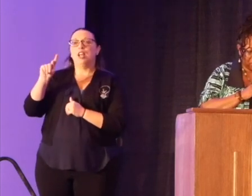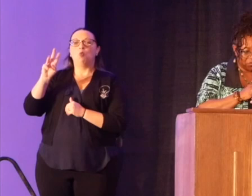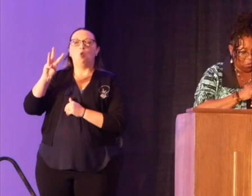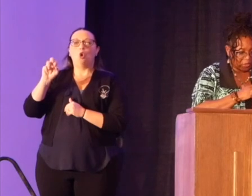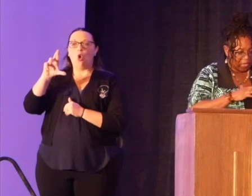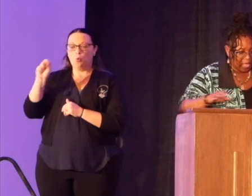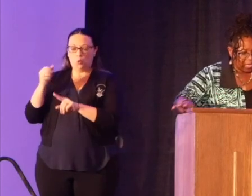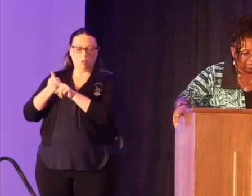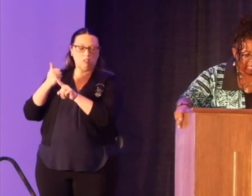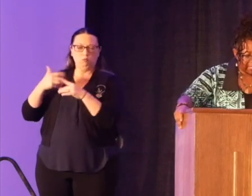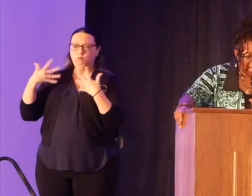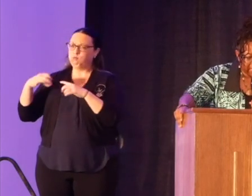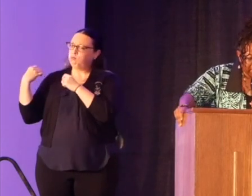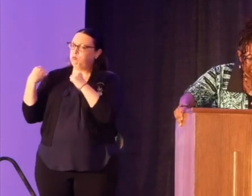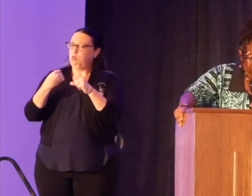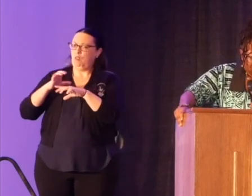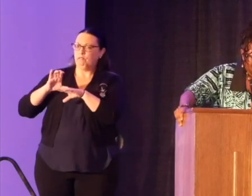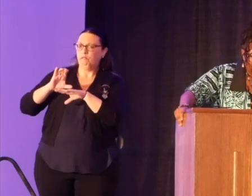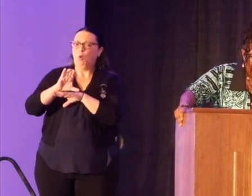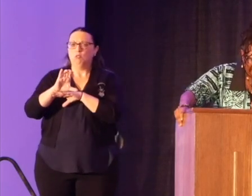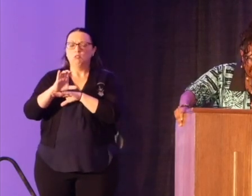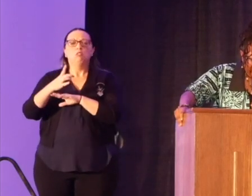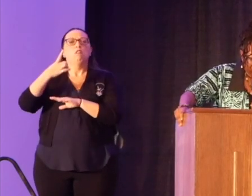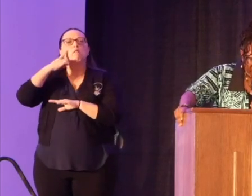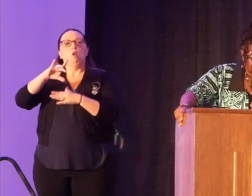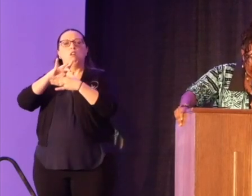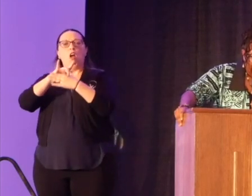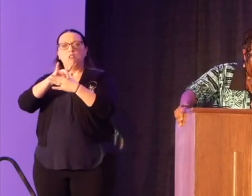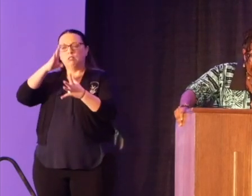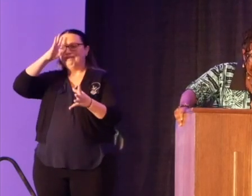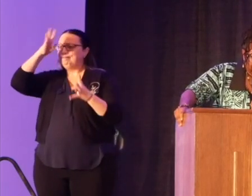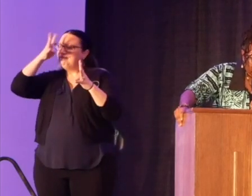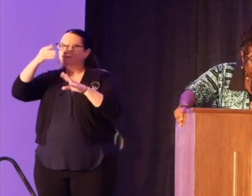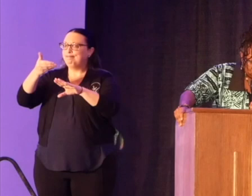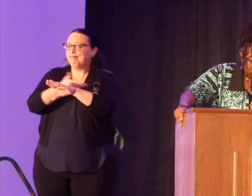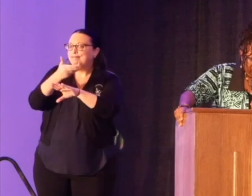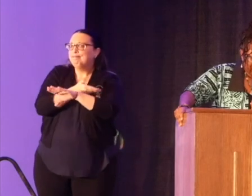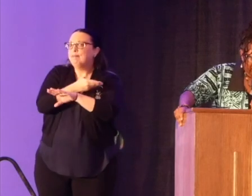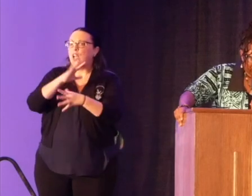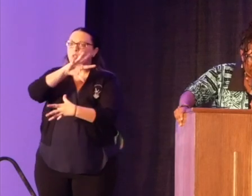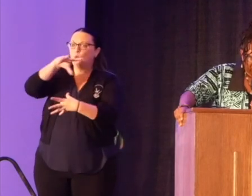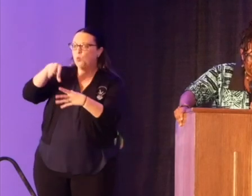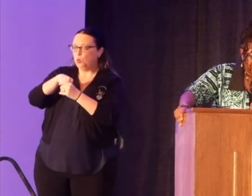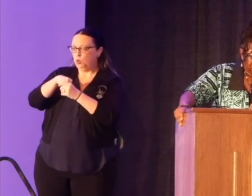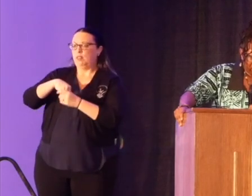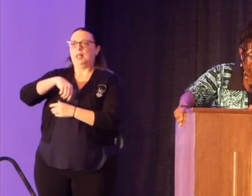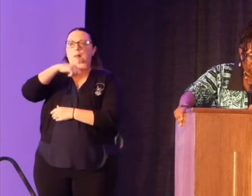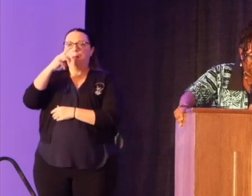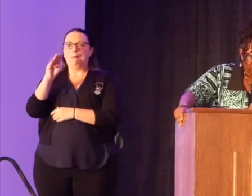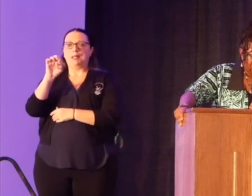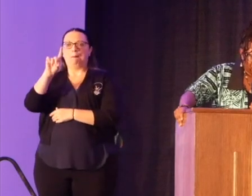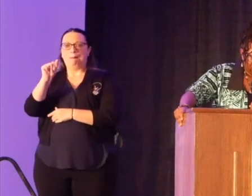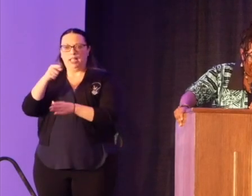was a major force for content innovation and inclusion in the public media